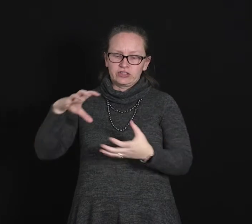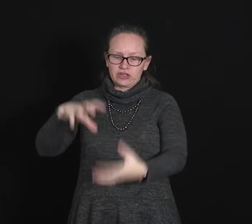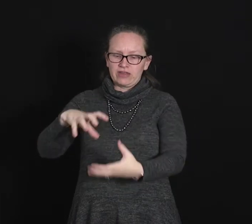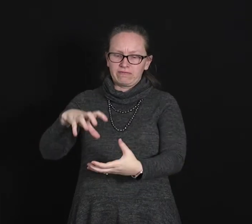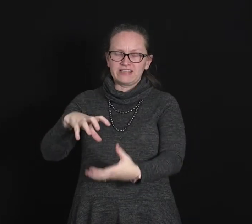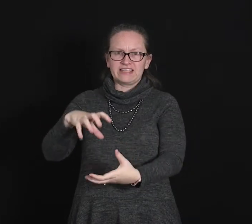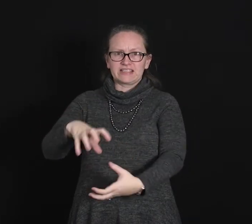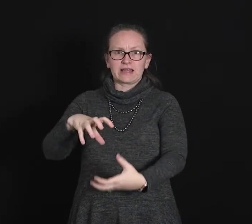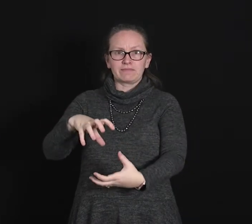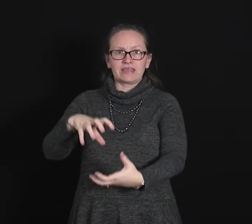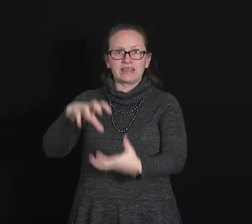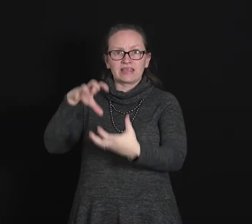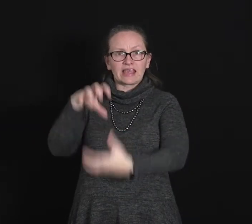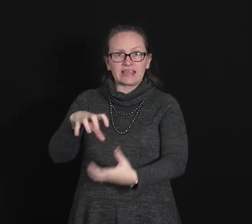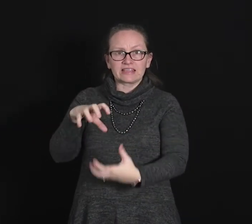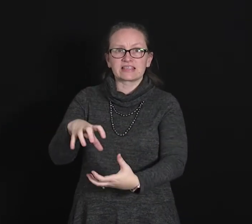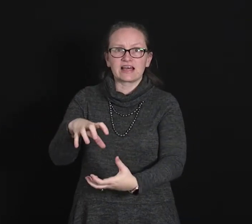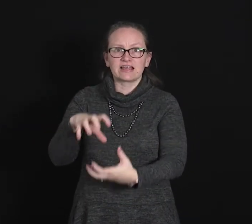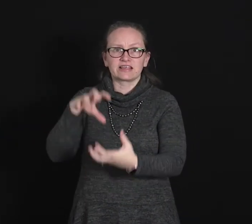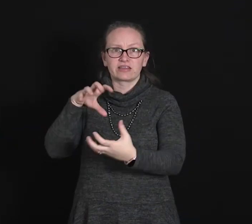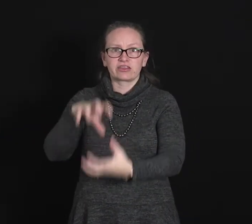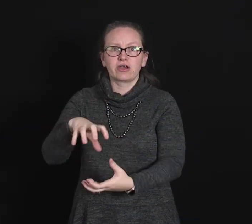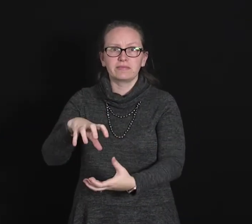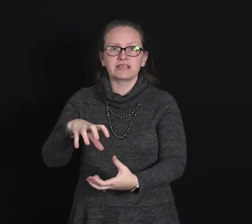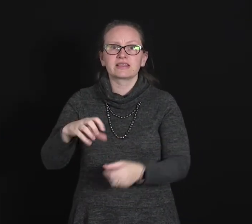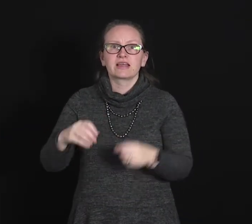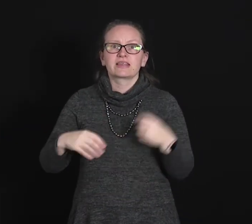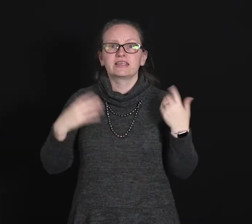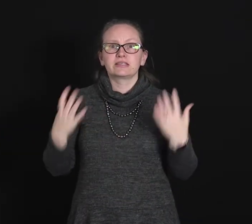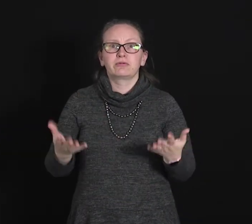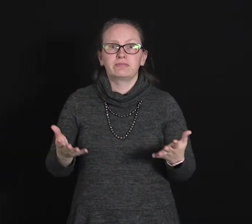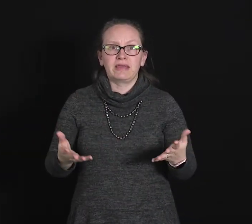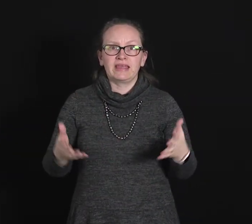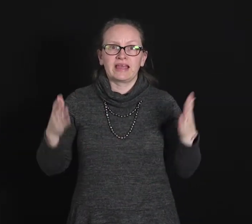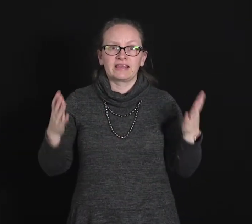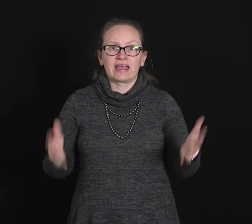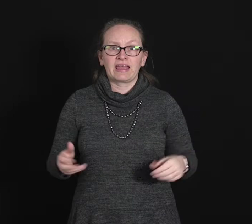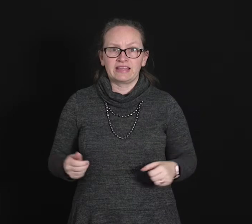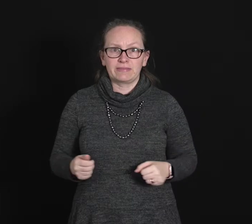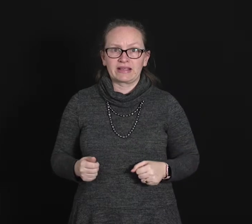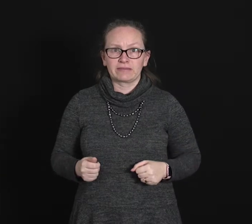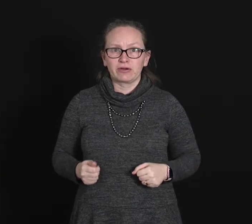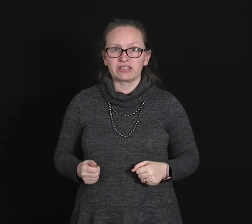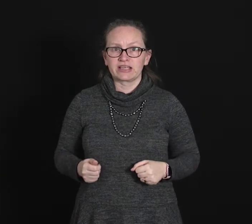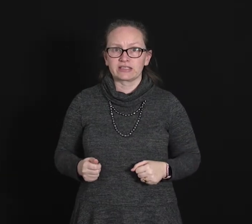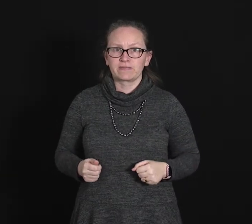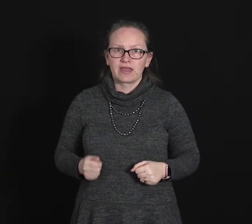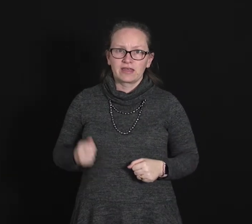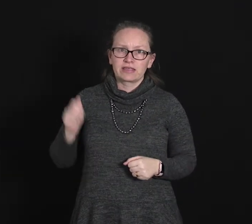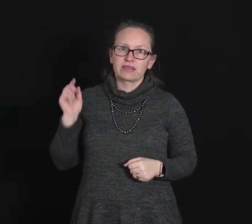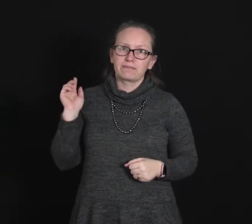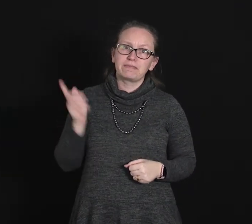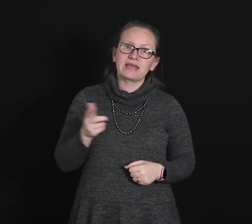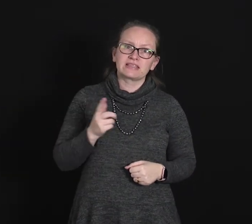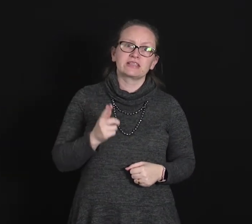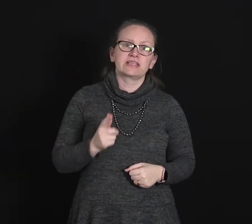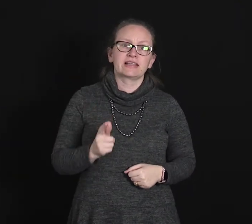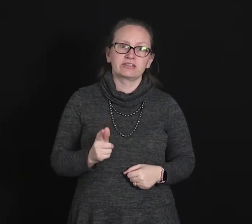So if we did something inside a thermos, this would be an adiabatic process. Now the best insulator